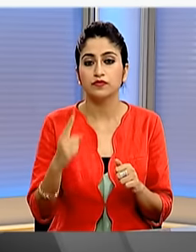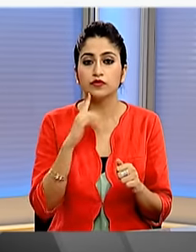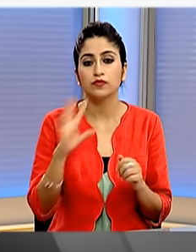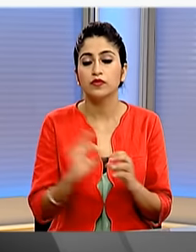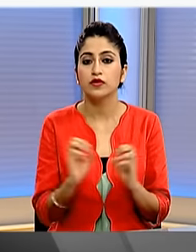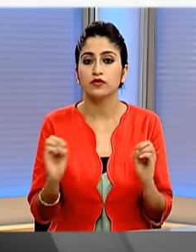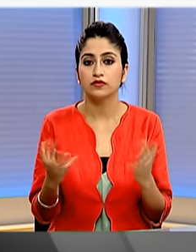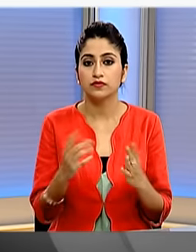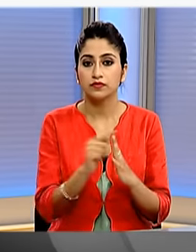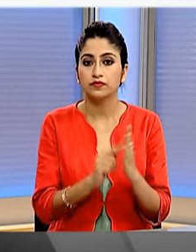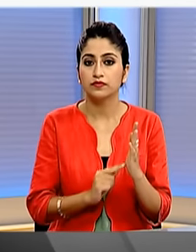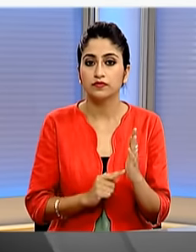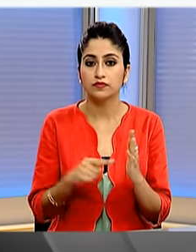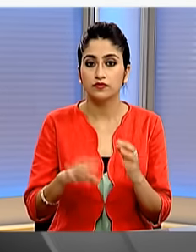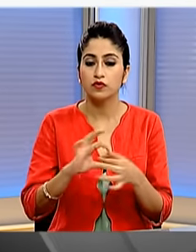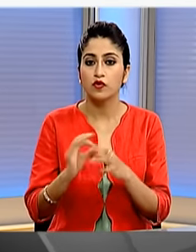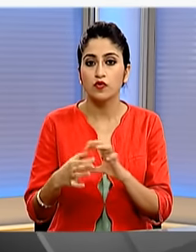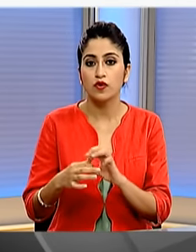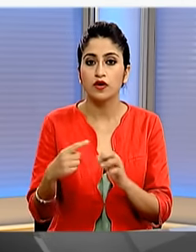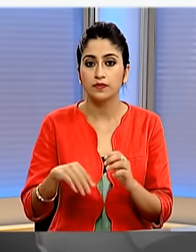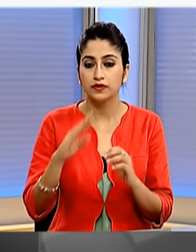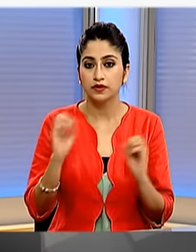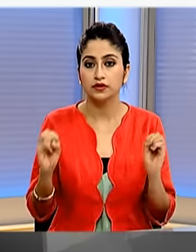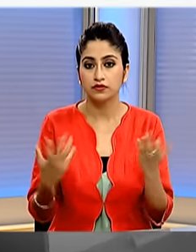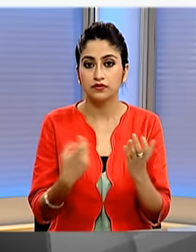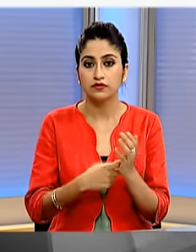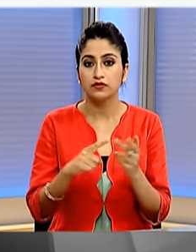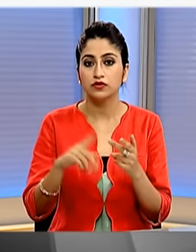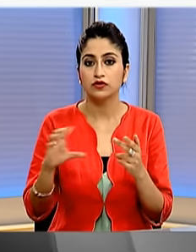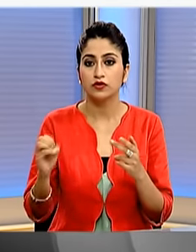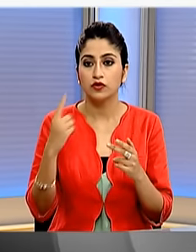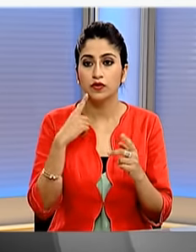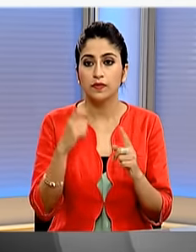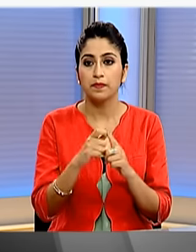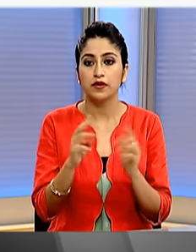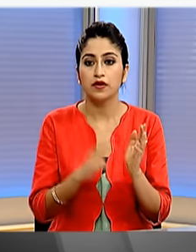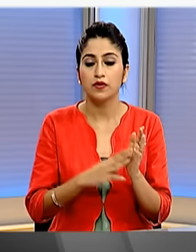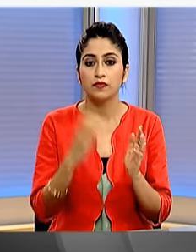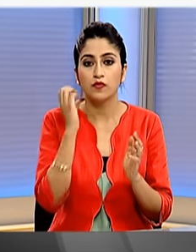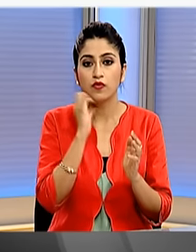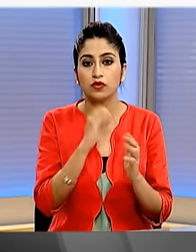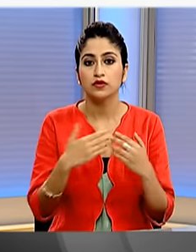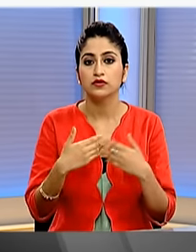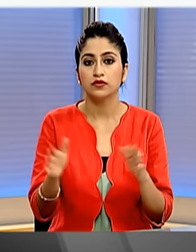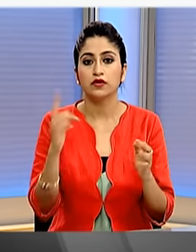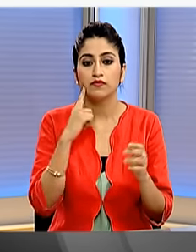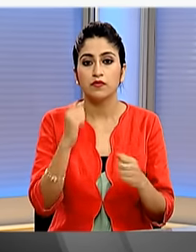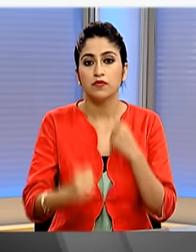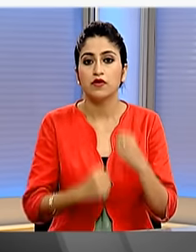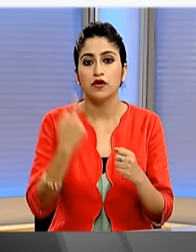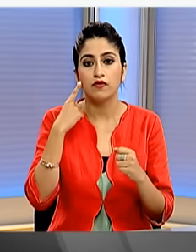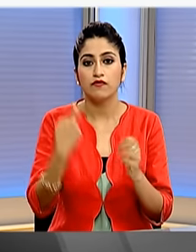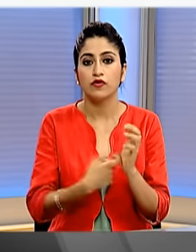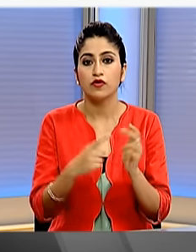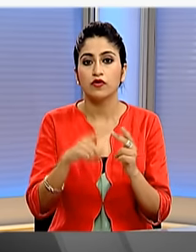begin with our top story as Olympic fever grips the nation Prime Minister Narendra Modi flagged off run for Rio event